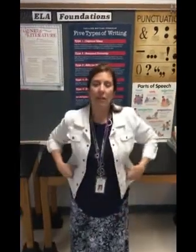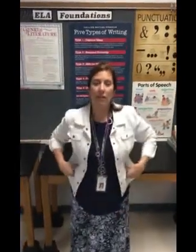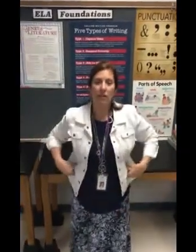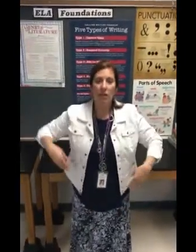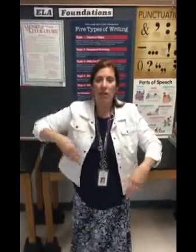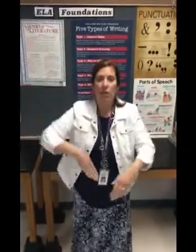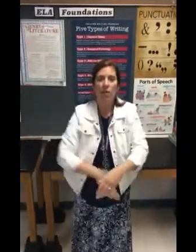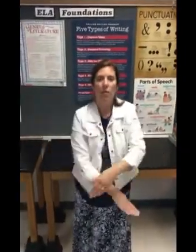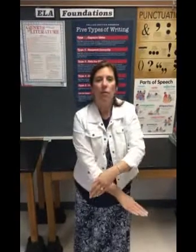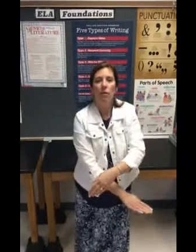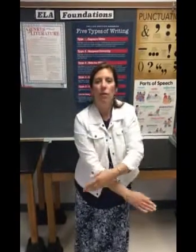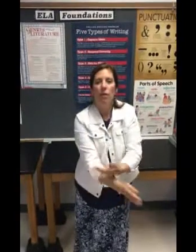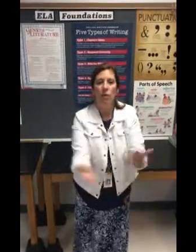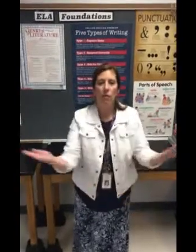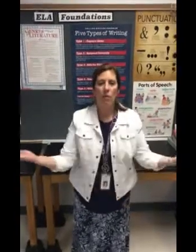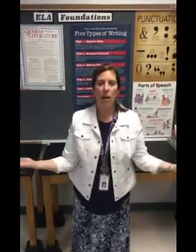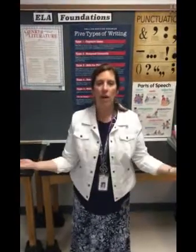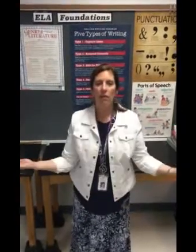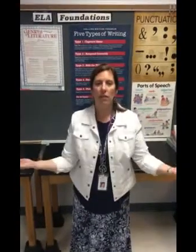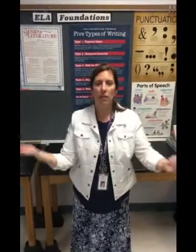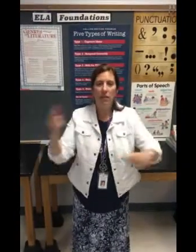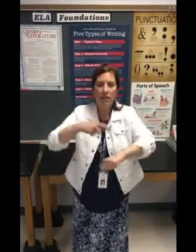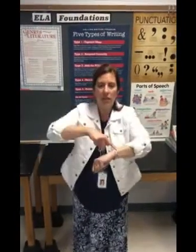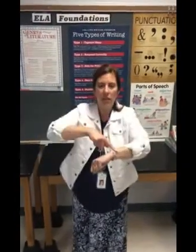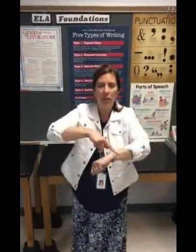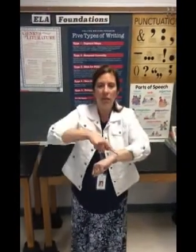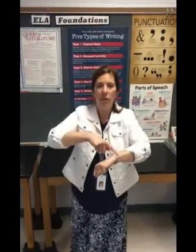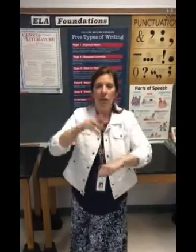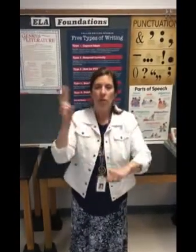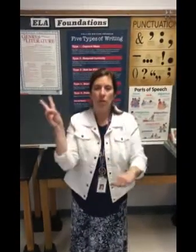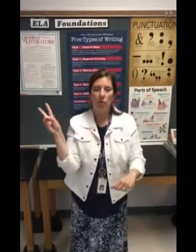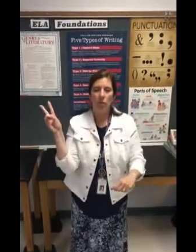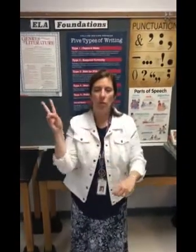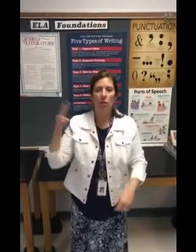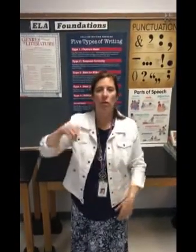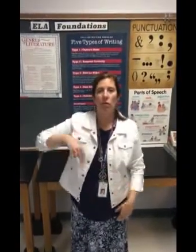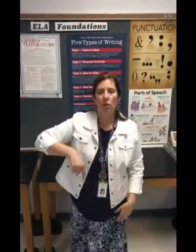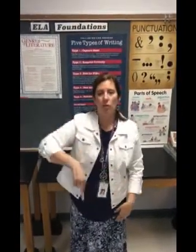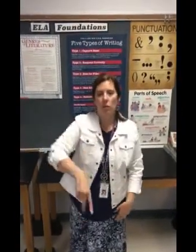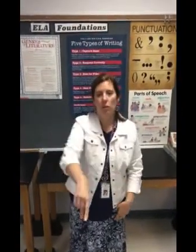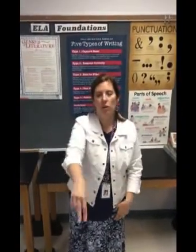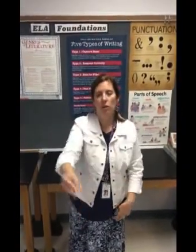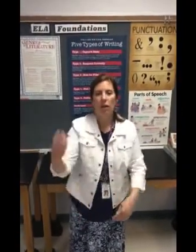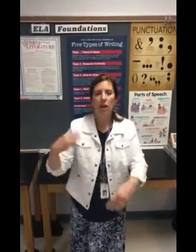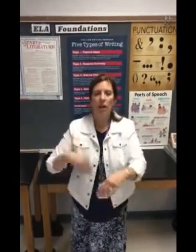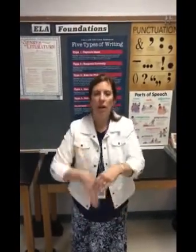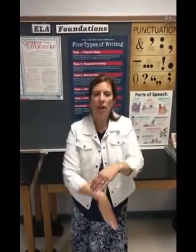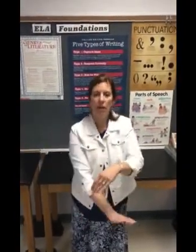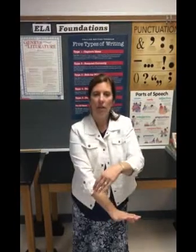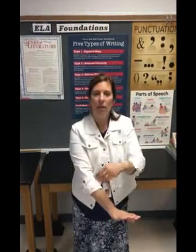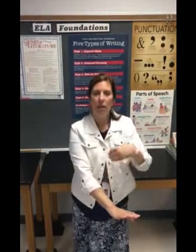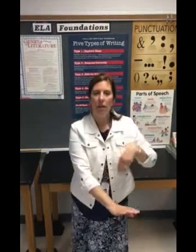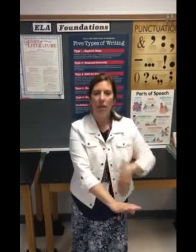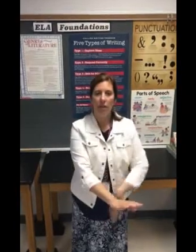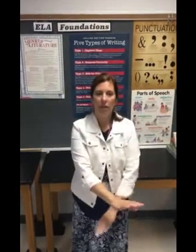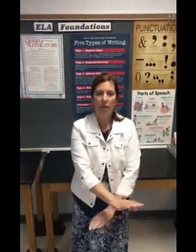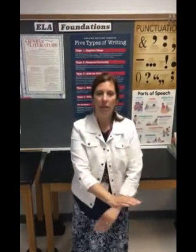Since. Through. Throughout. Till. To. Toward. Under. Underneath.